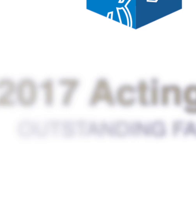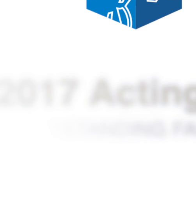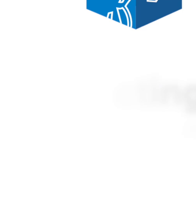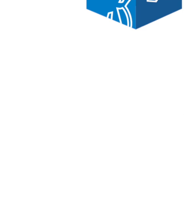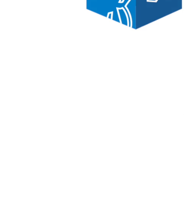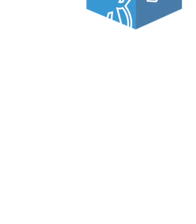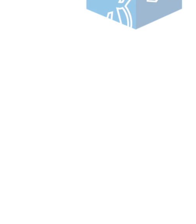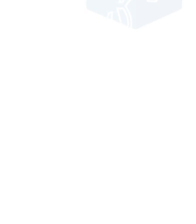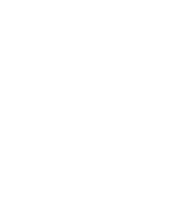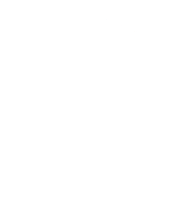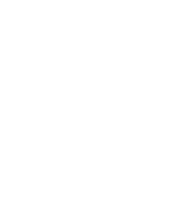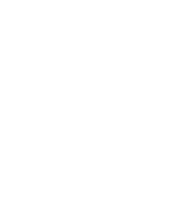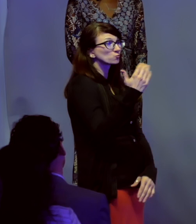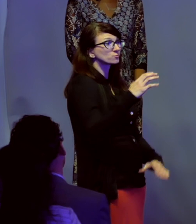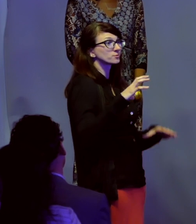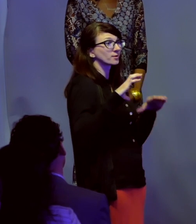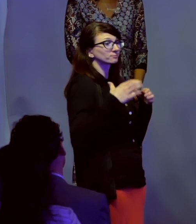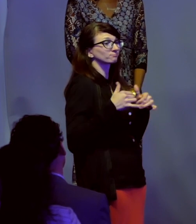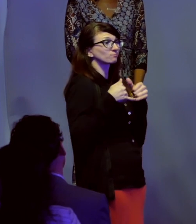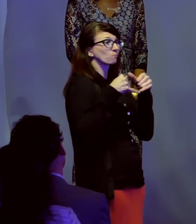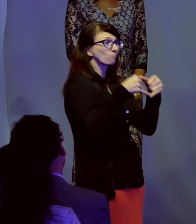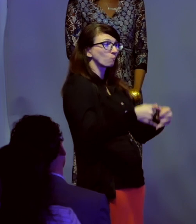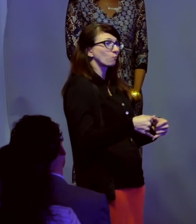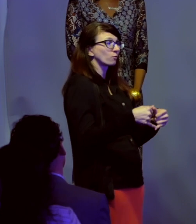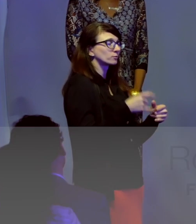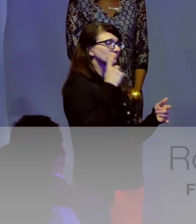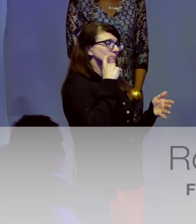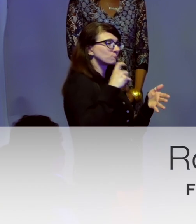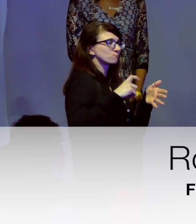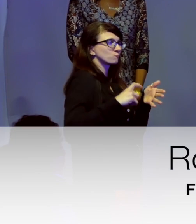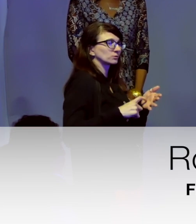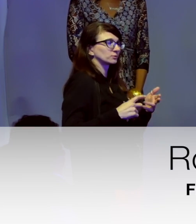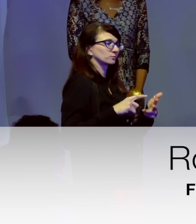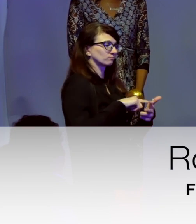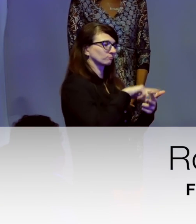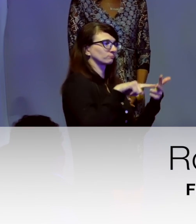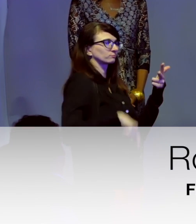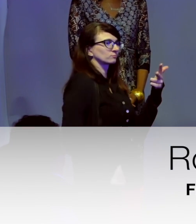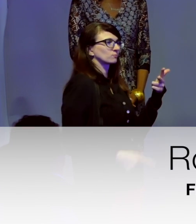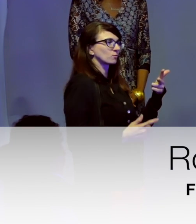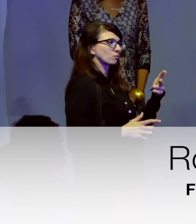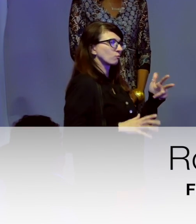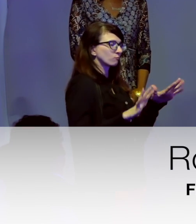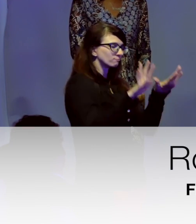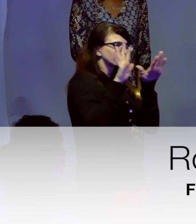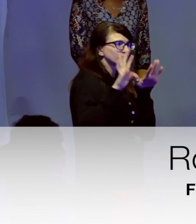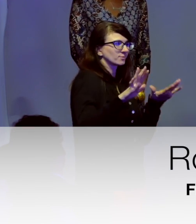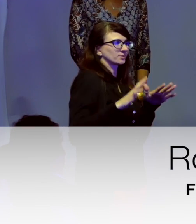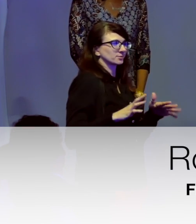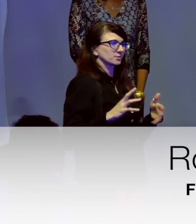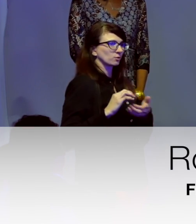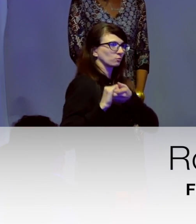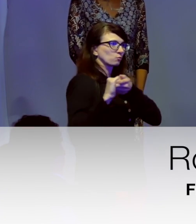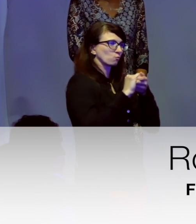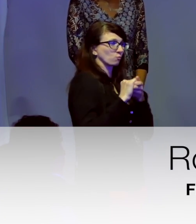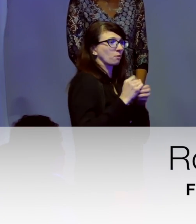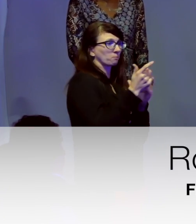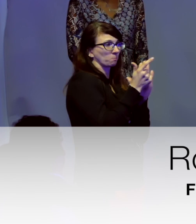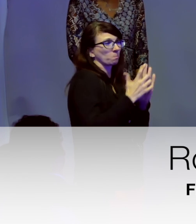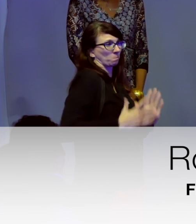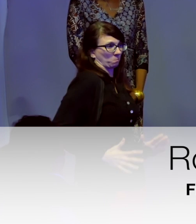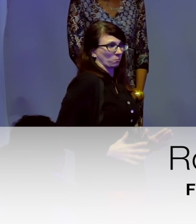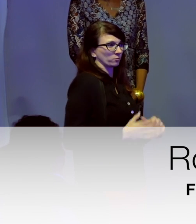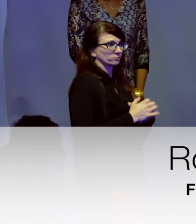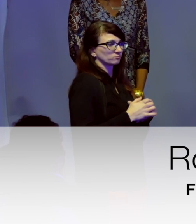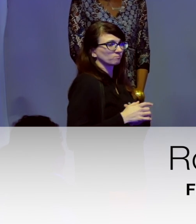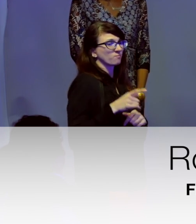Our next set of awards recognizes three of our most outstanding cooperating attorneys who